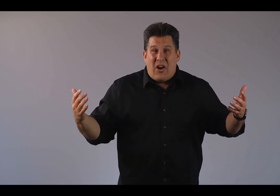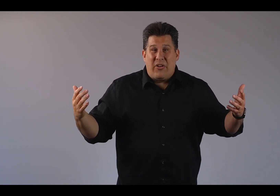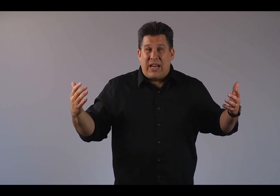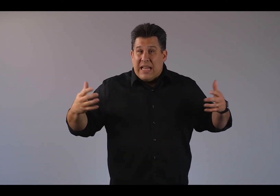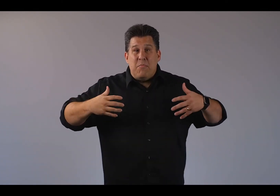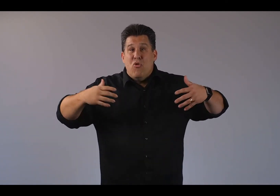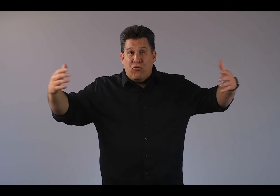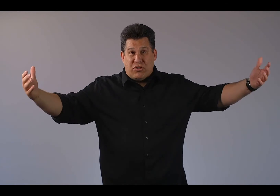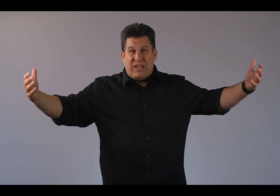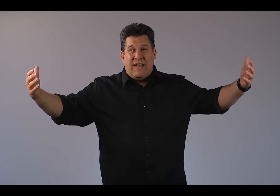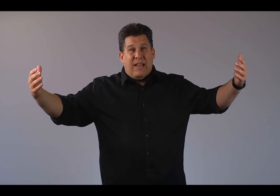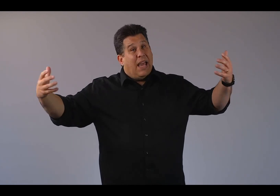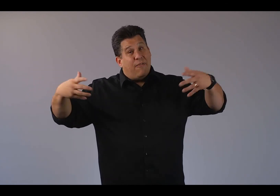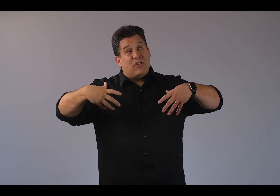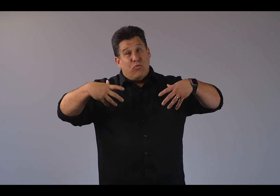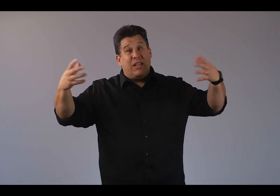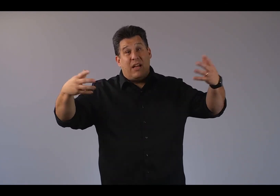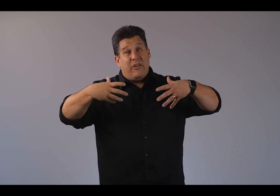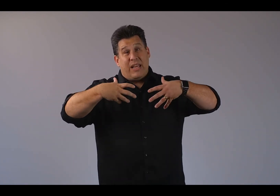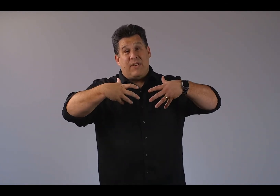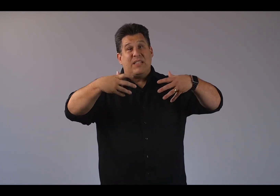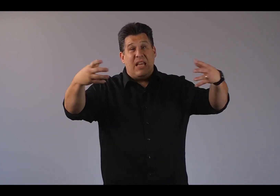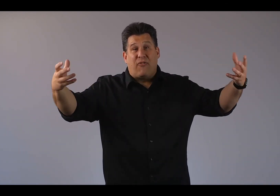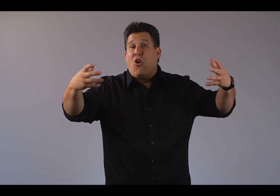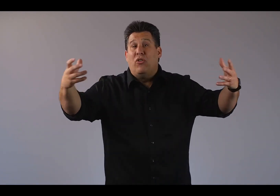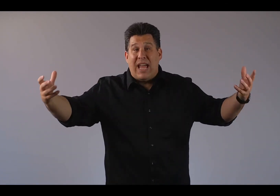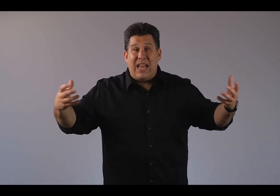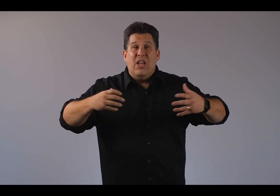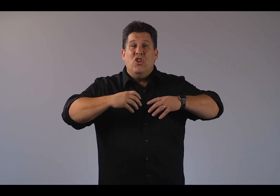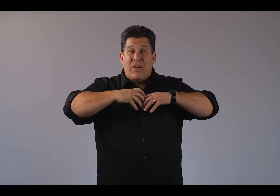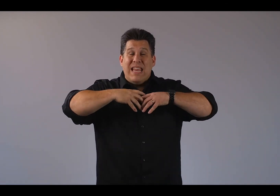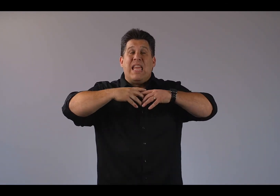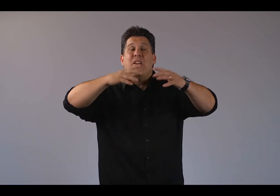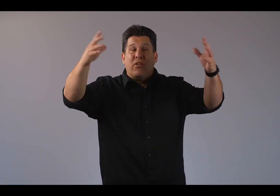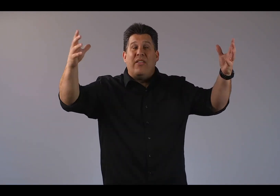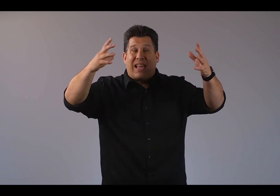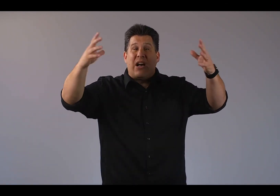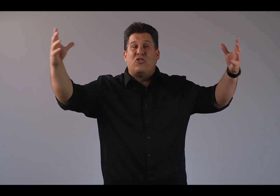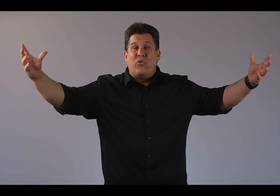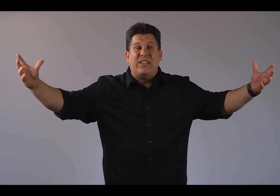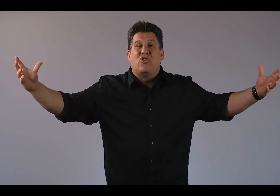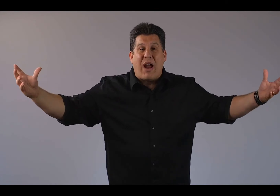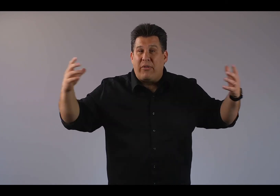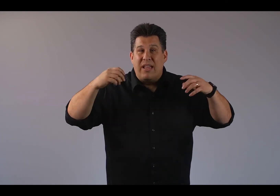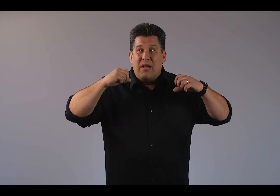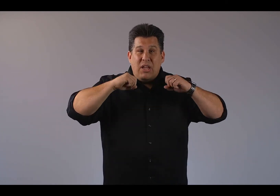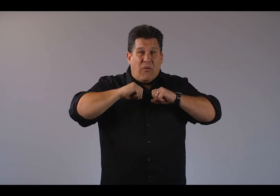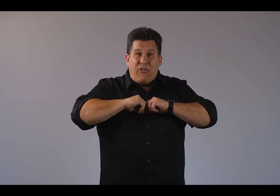hungry? It moos. And if it's really hungry, like if it doesn't eat for a whole day, you can hear the cow's noises growling, you know, from